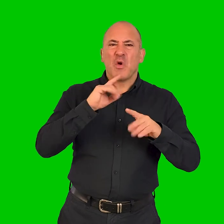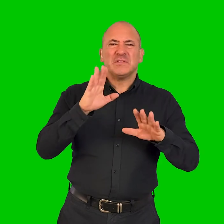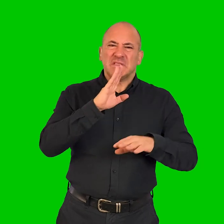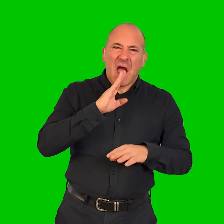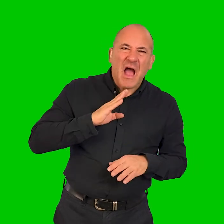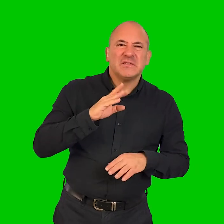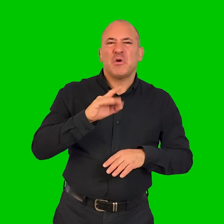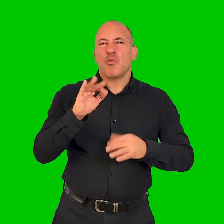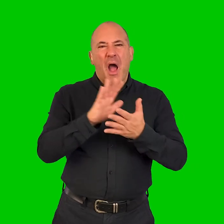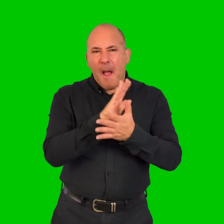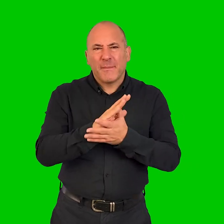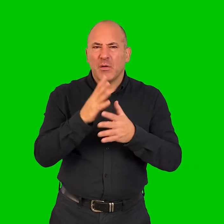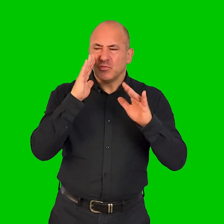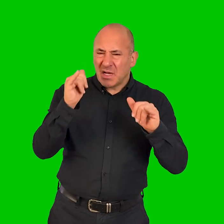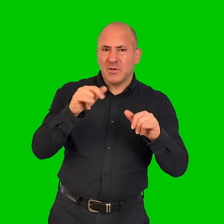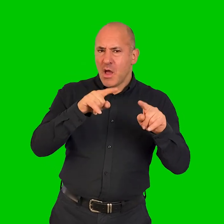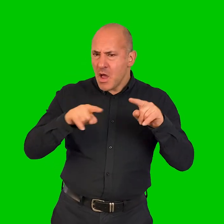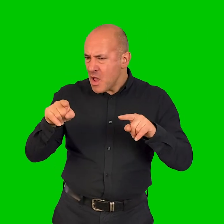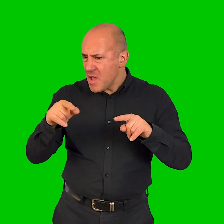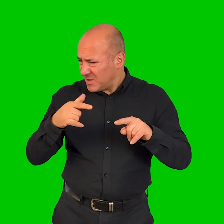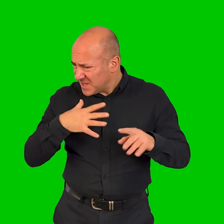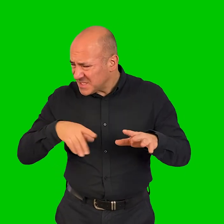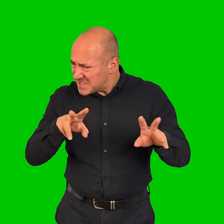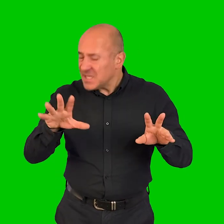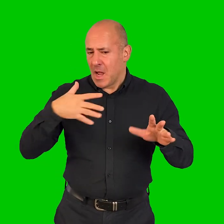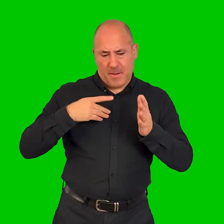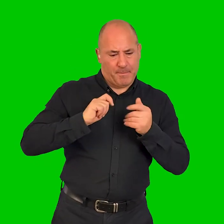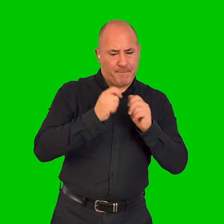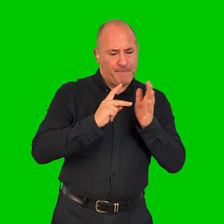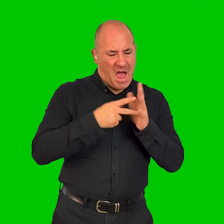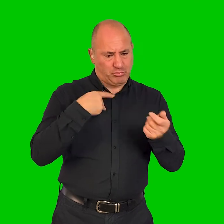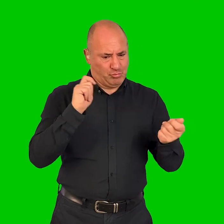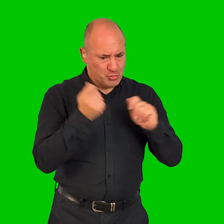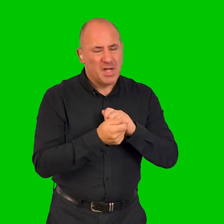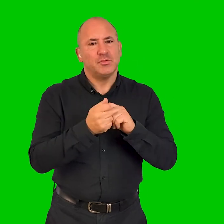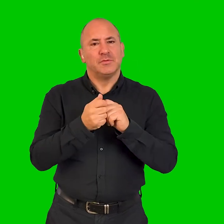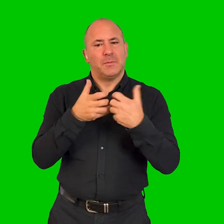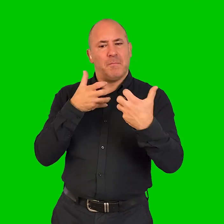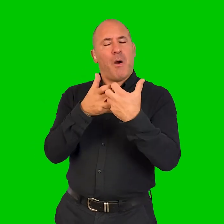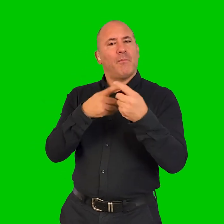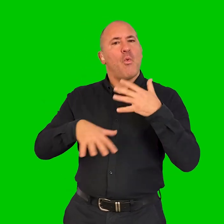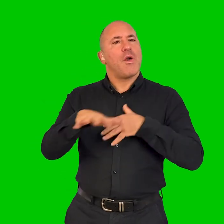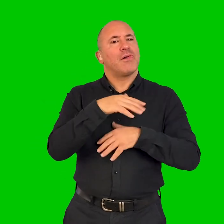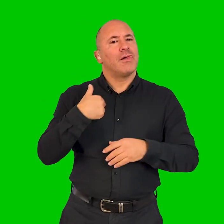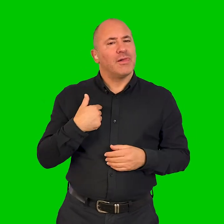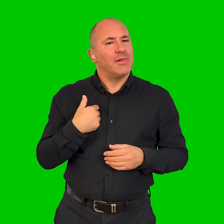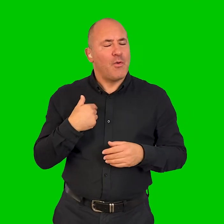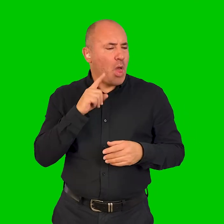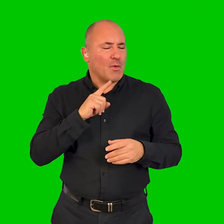experience, so I always make sure that no one is feeling unhappy and I always change my